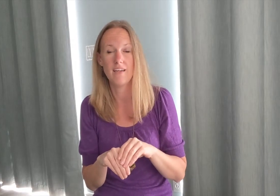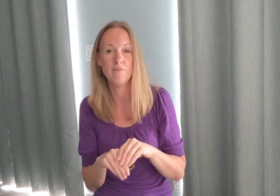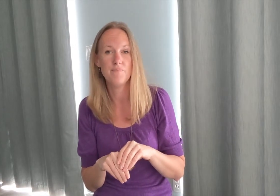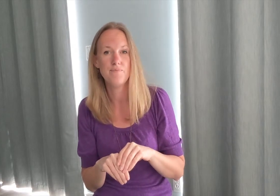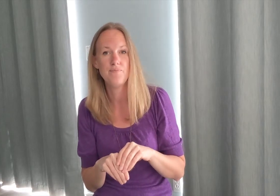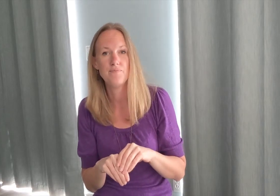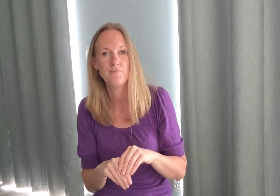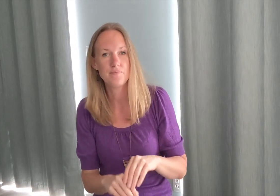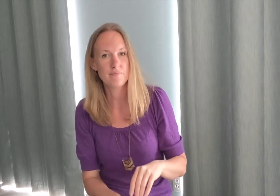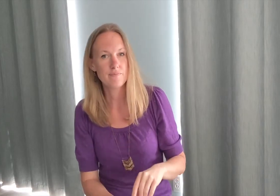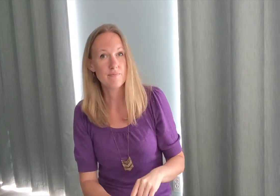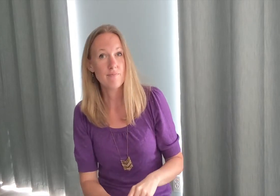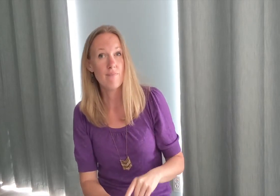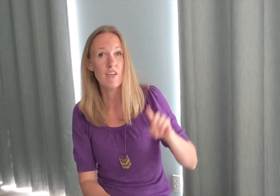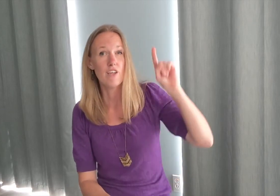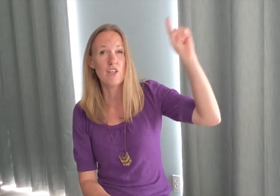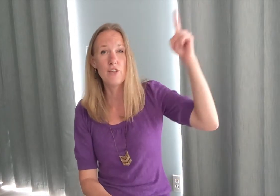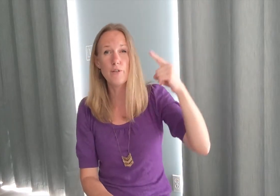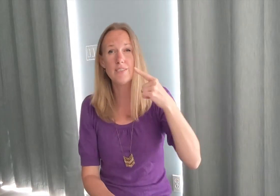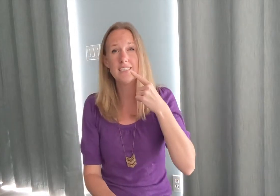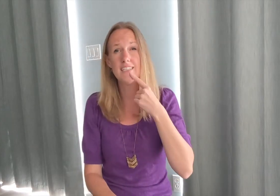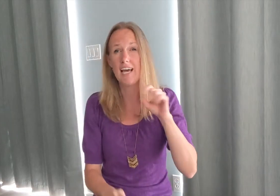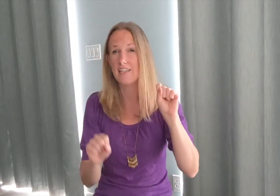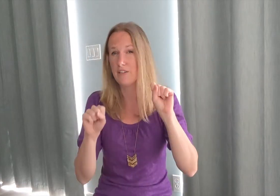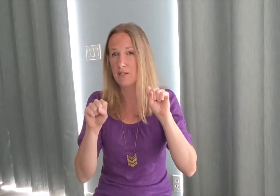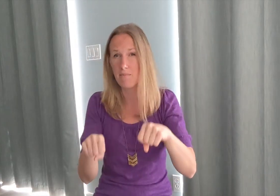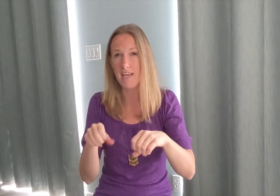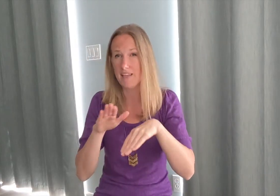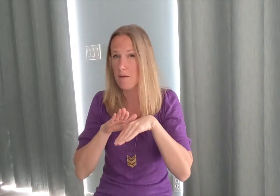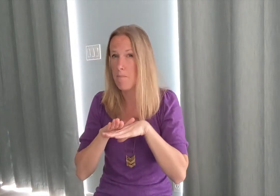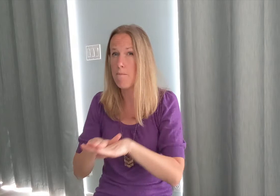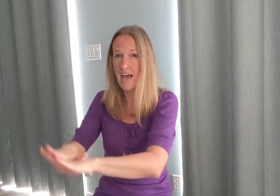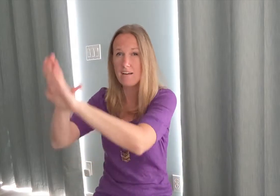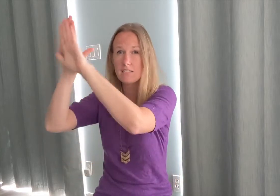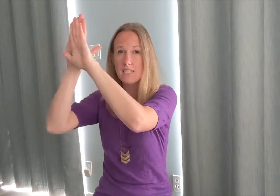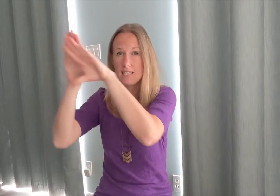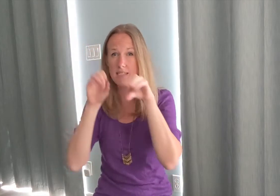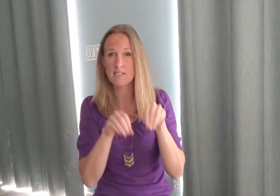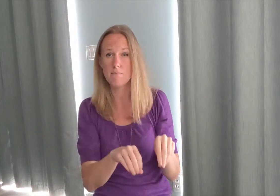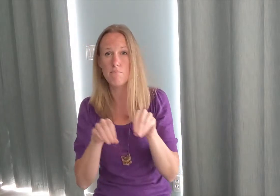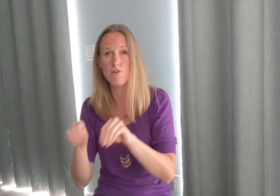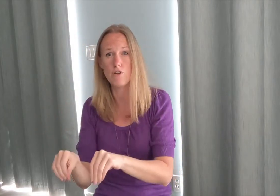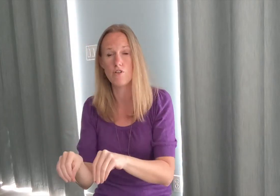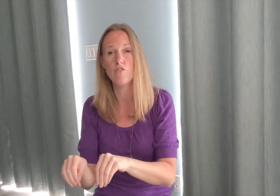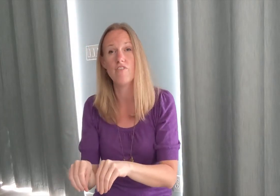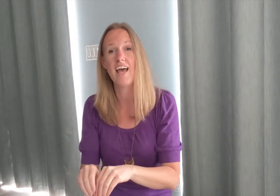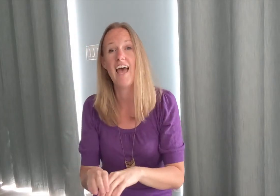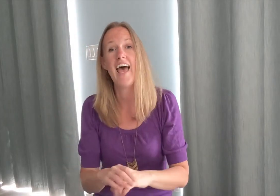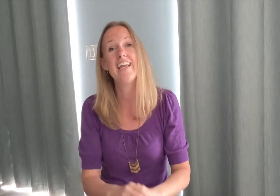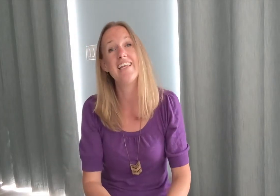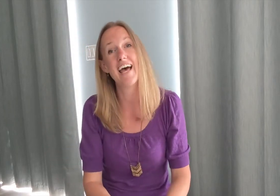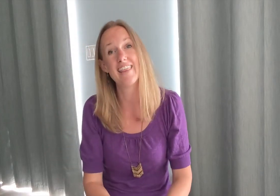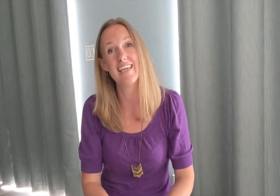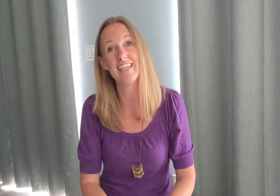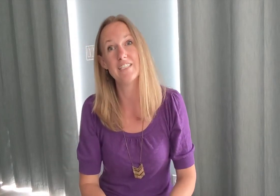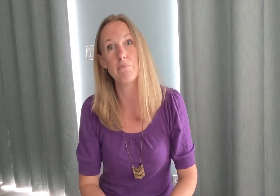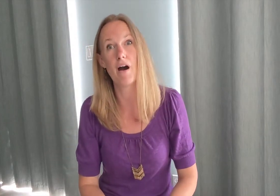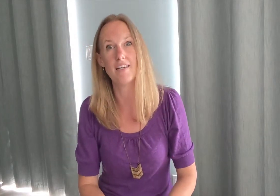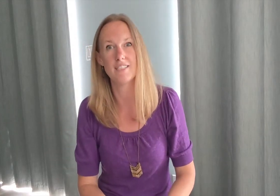you said make the mountains move and nothing is impossible